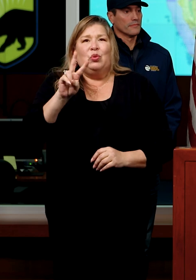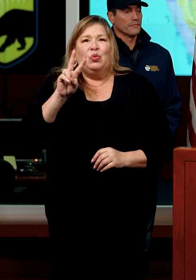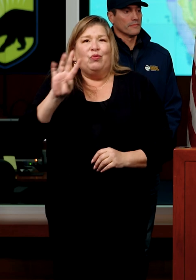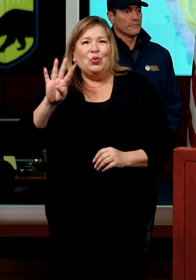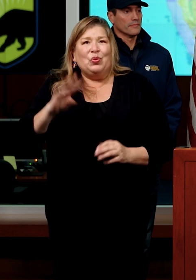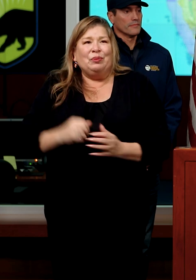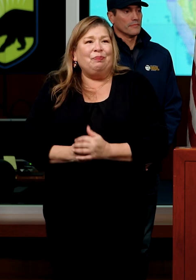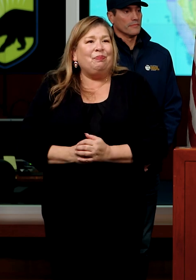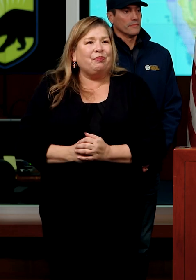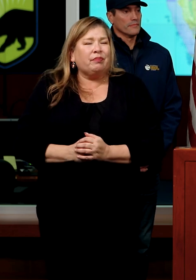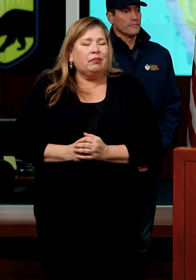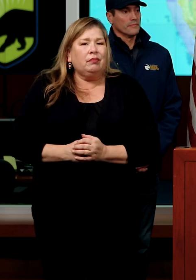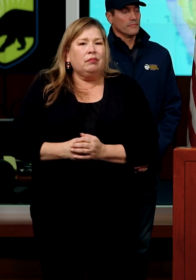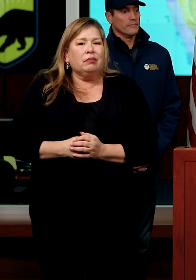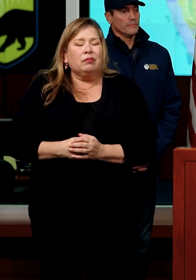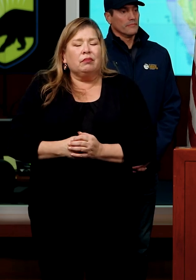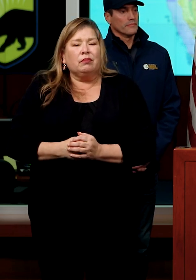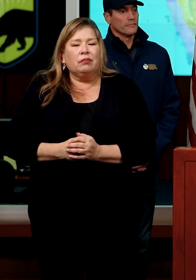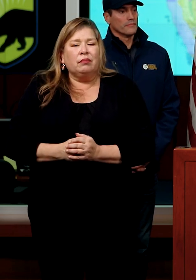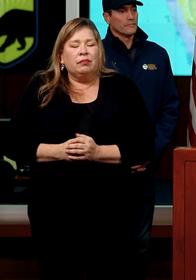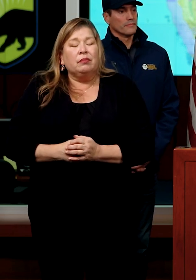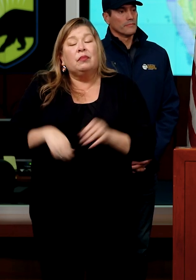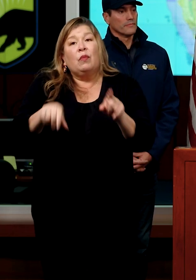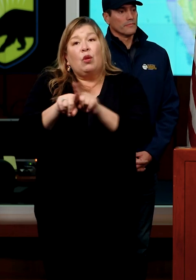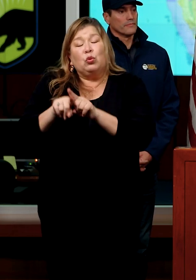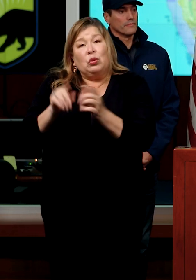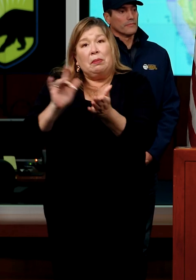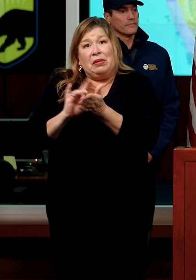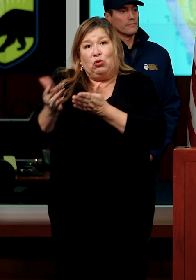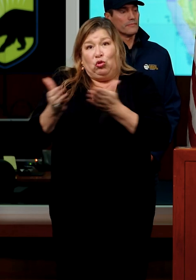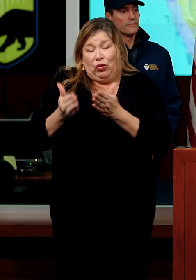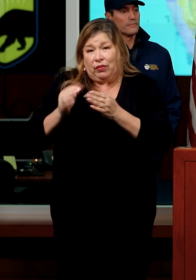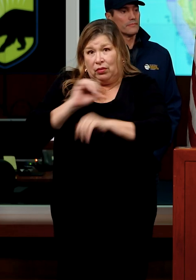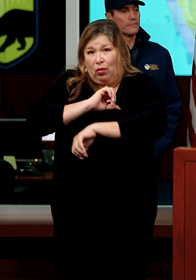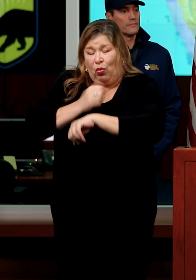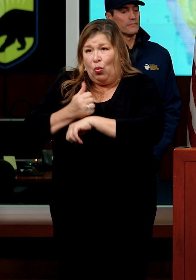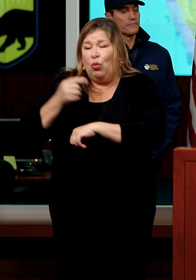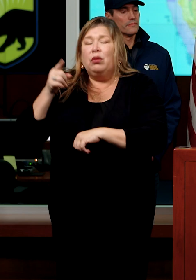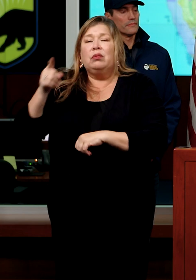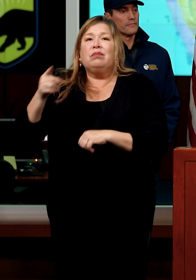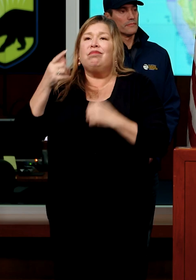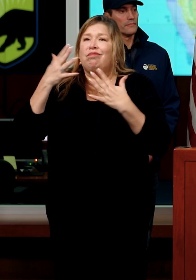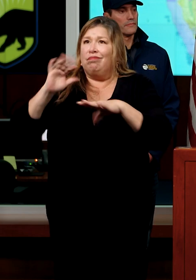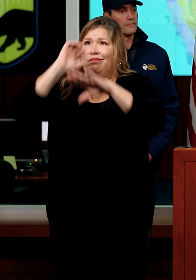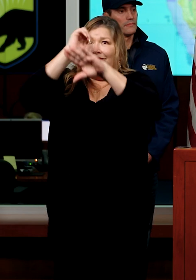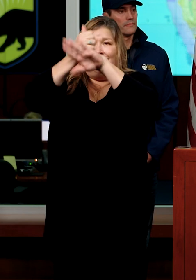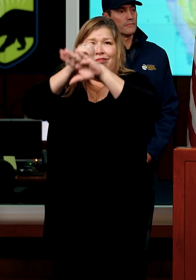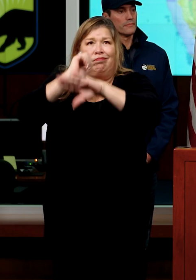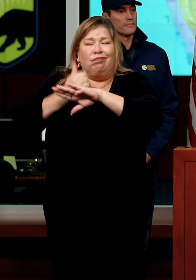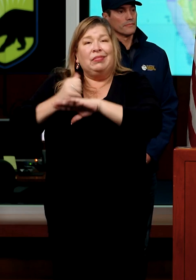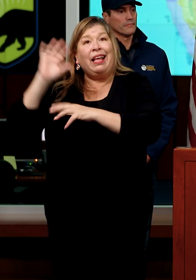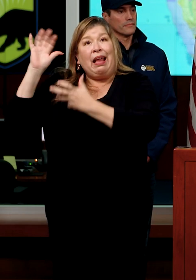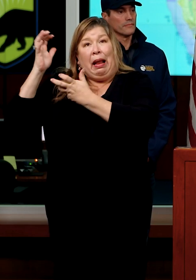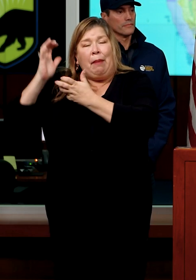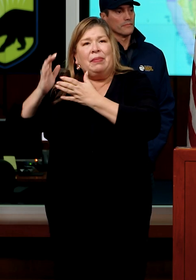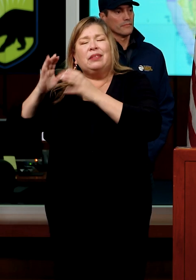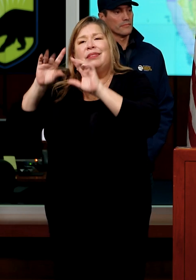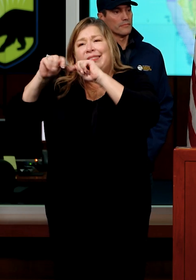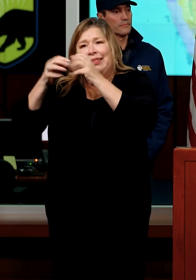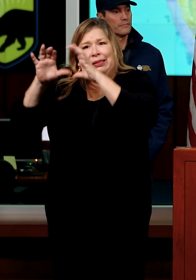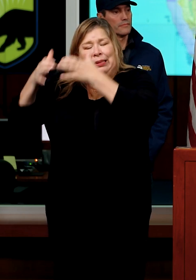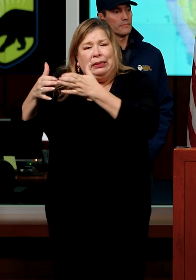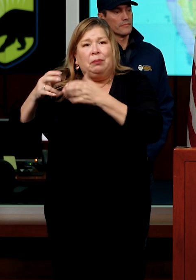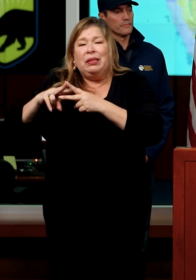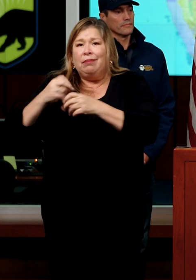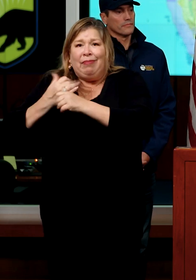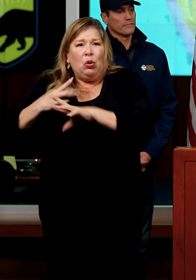In addition, the Emergency Medical Services Authority has pre-positioned assets and staged ambulance strike teams to be prepared.